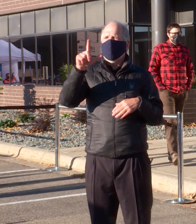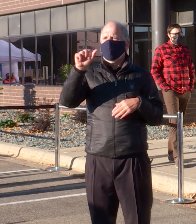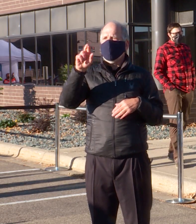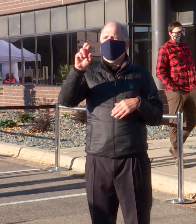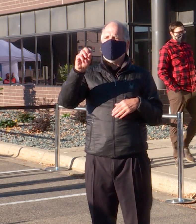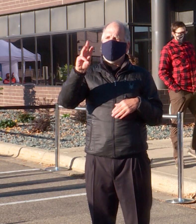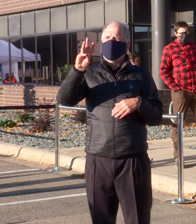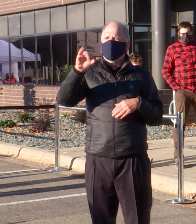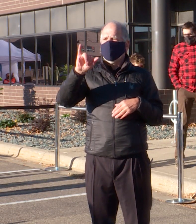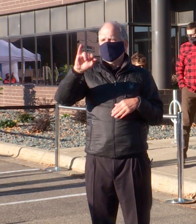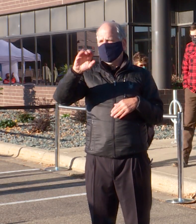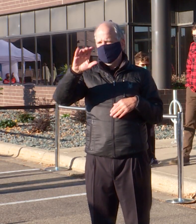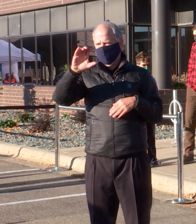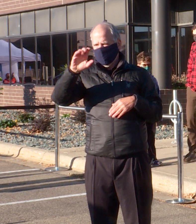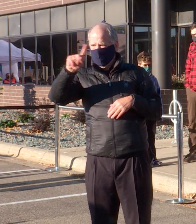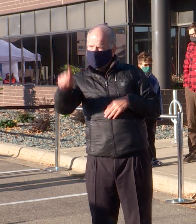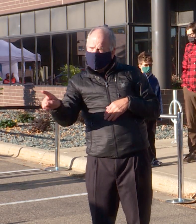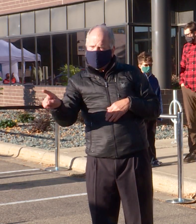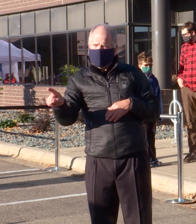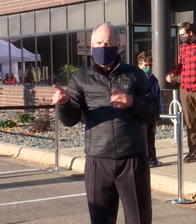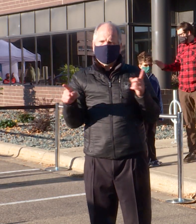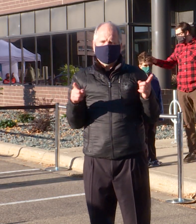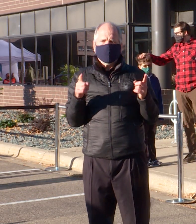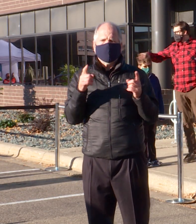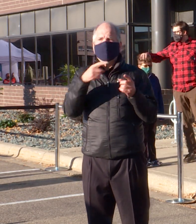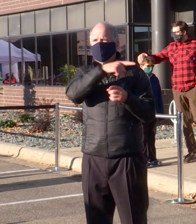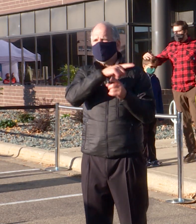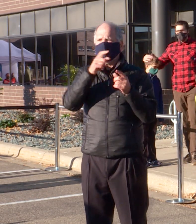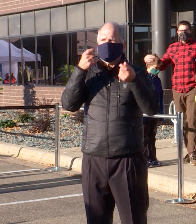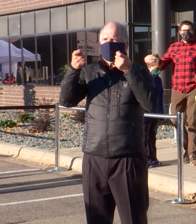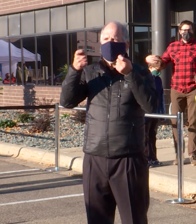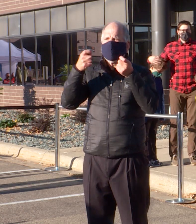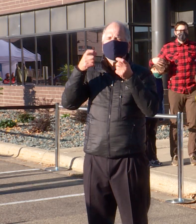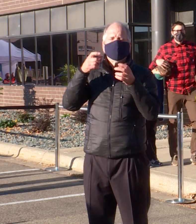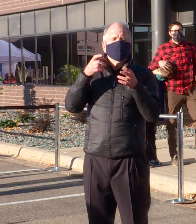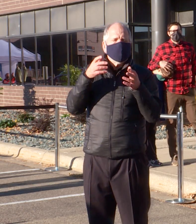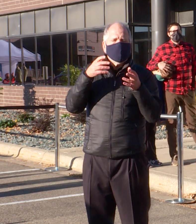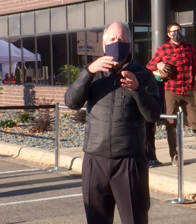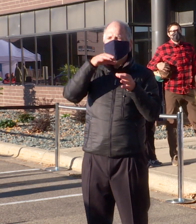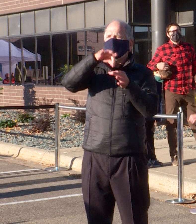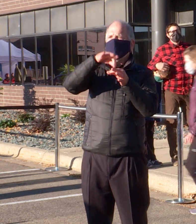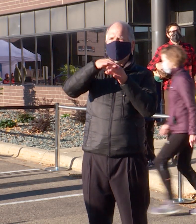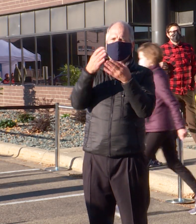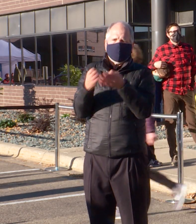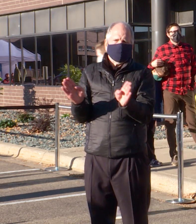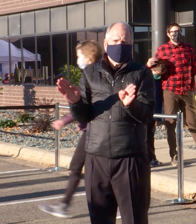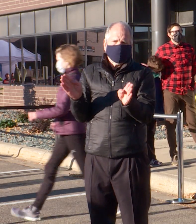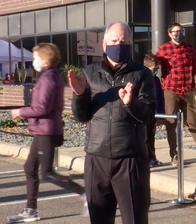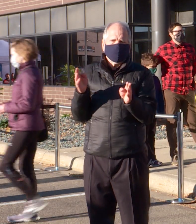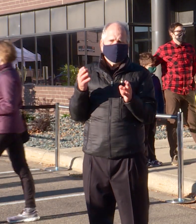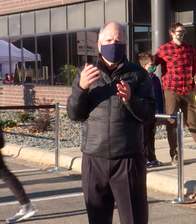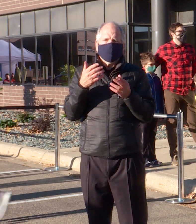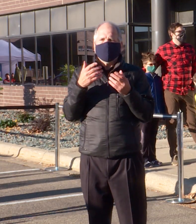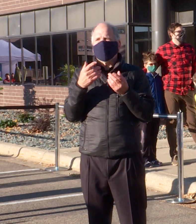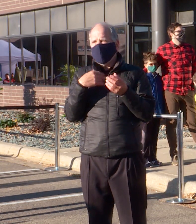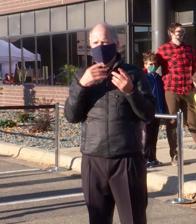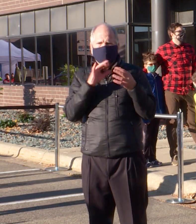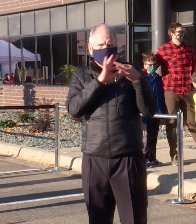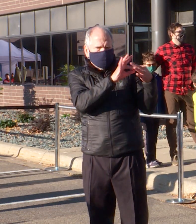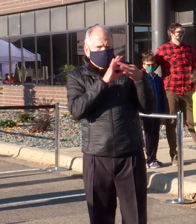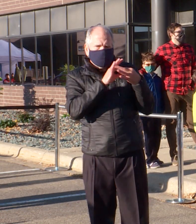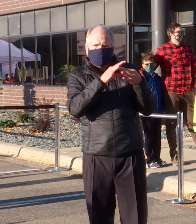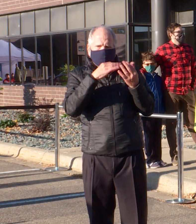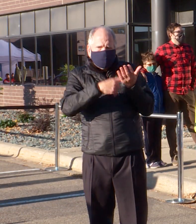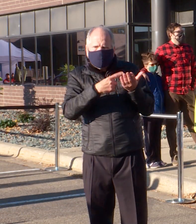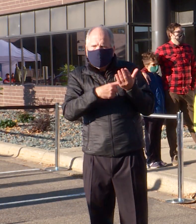and also some of those trusted information resources that our office and other election offices are making available to voters. When she's done,